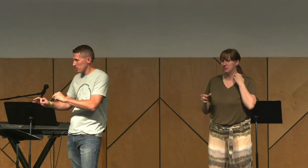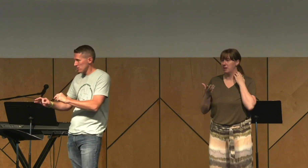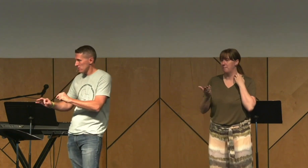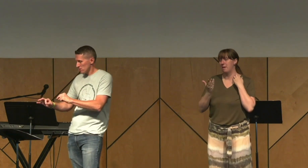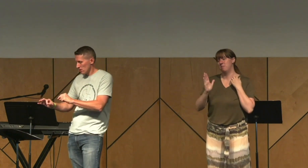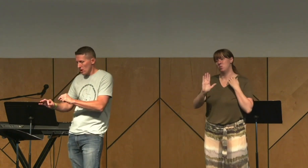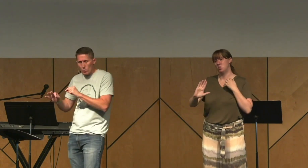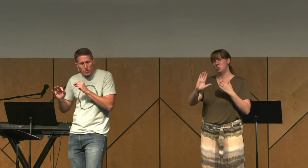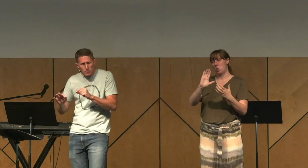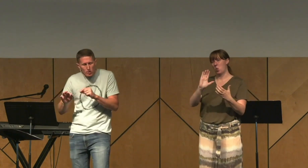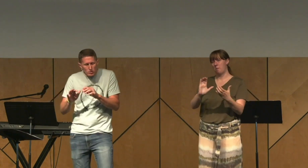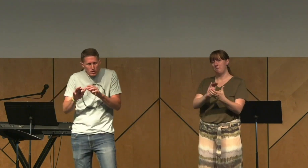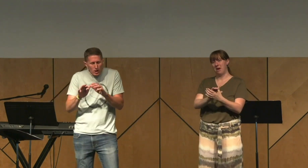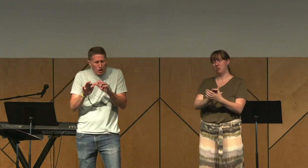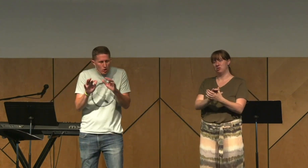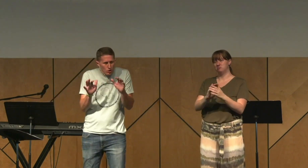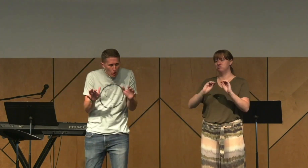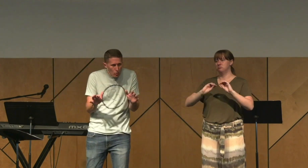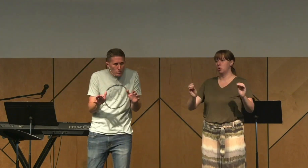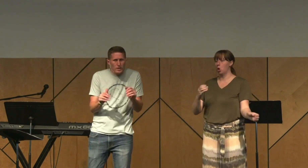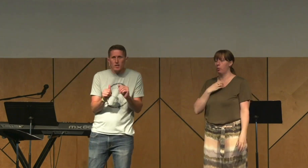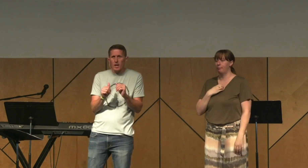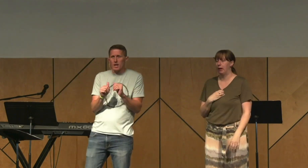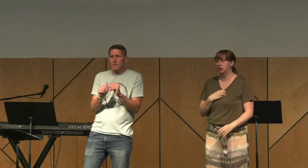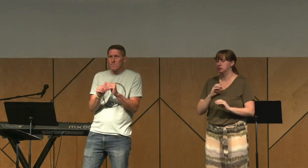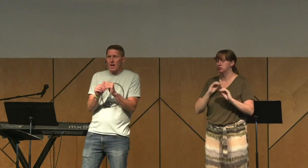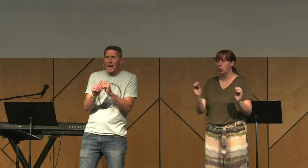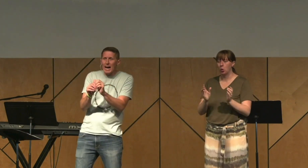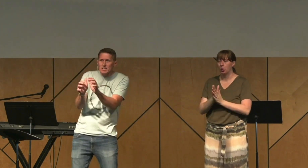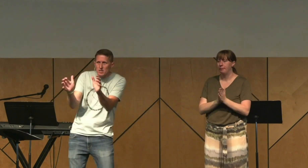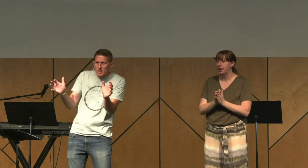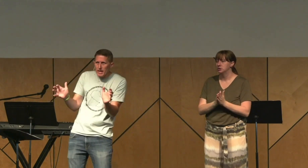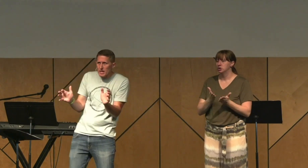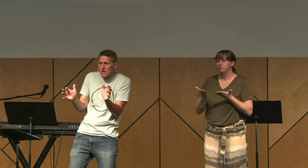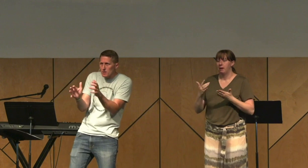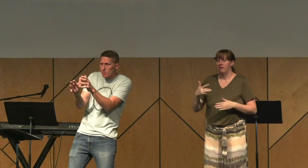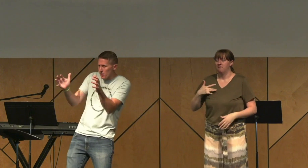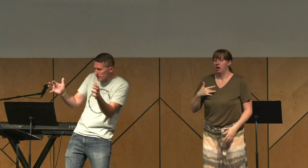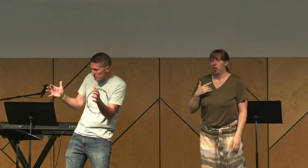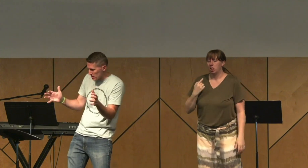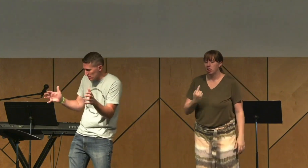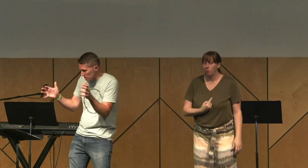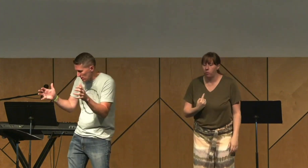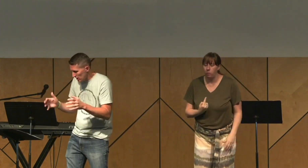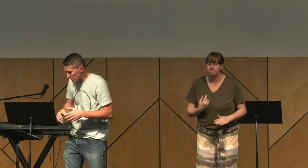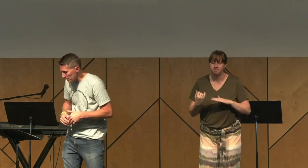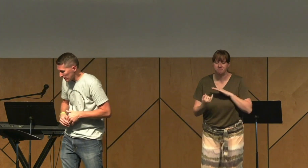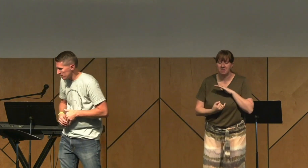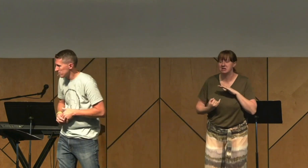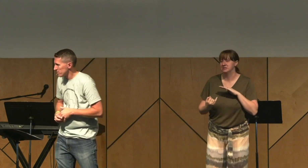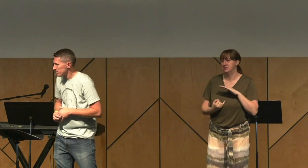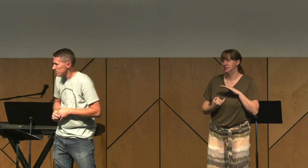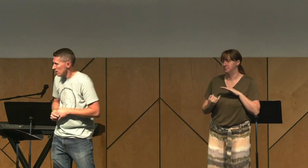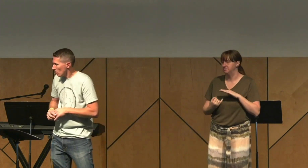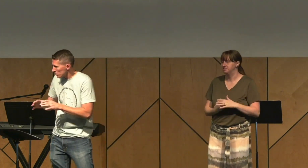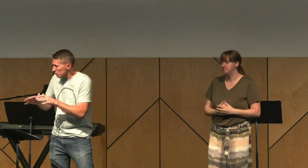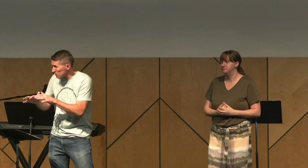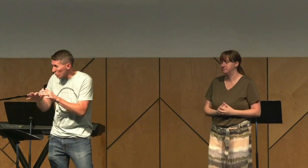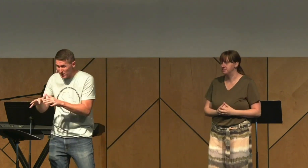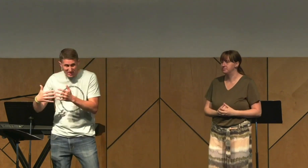marriage, one of the most lonely and isolating places to be,